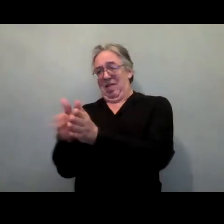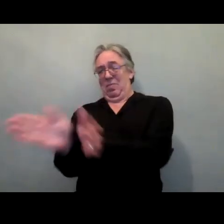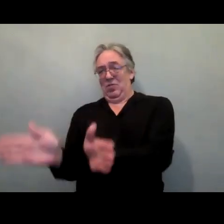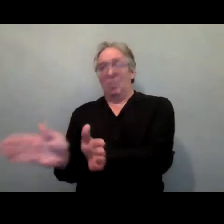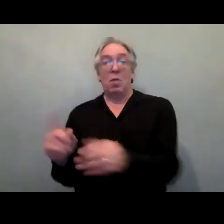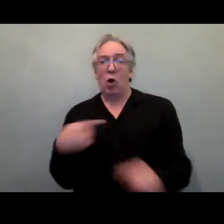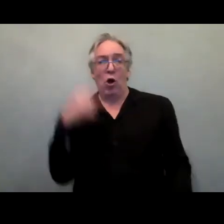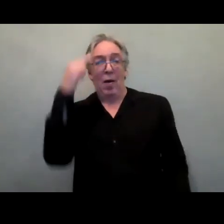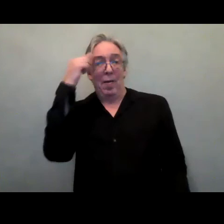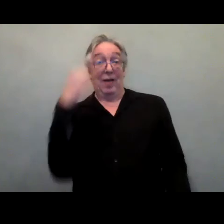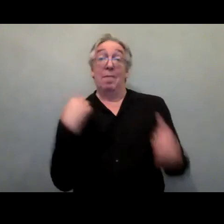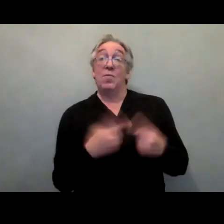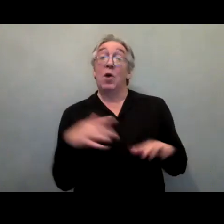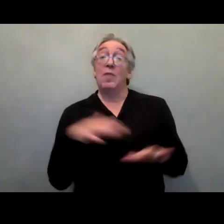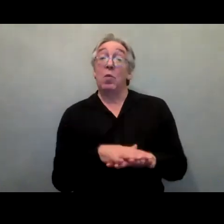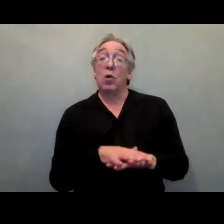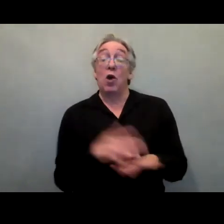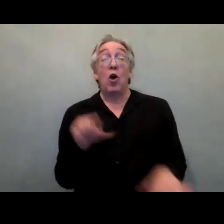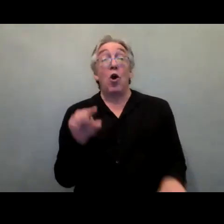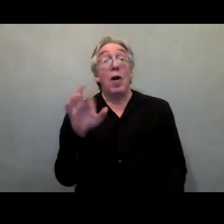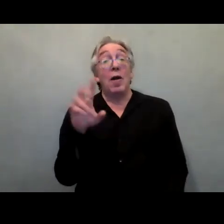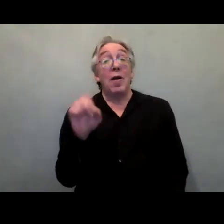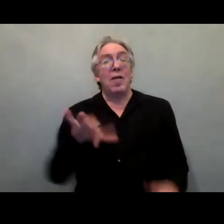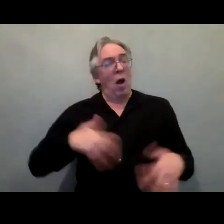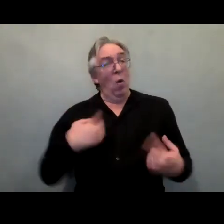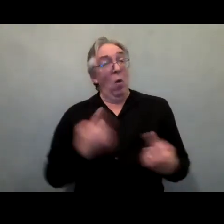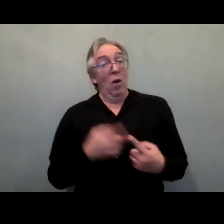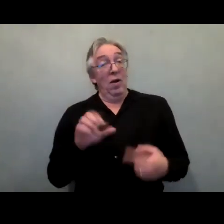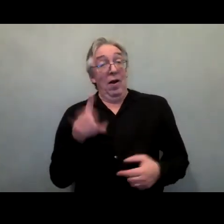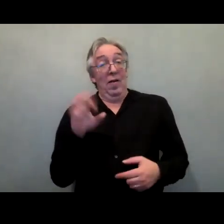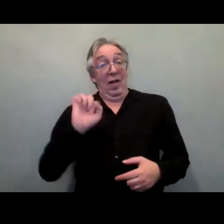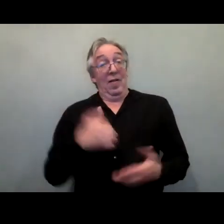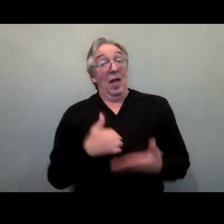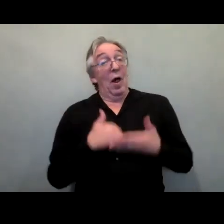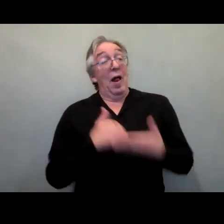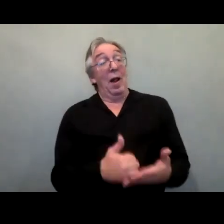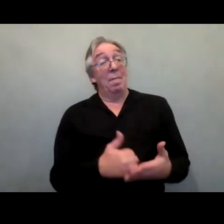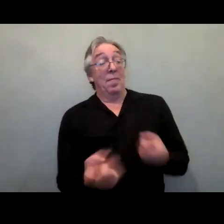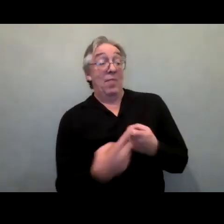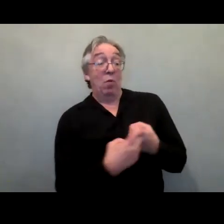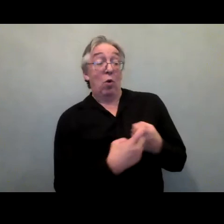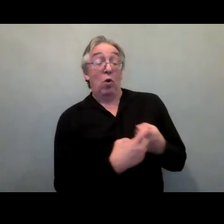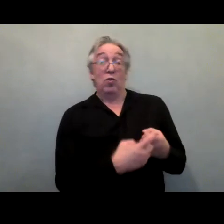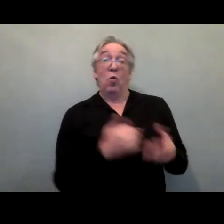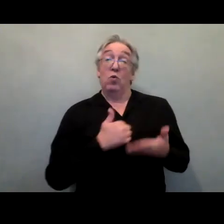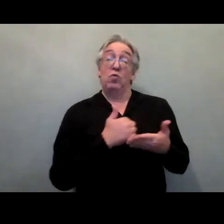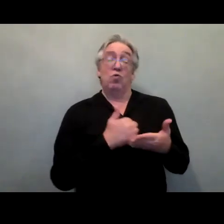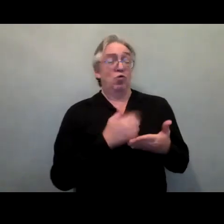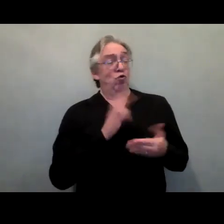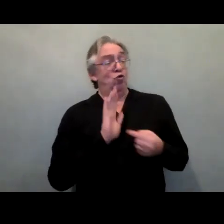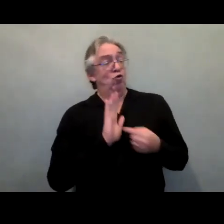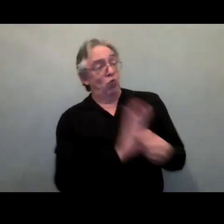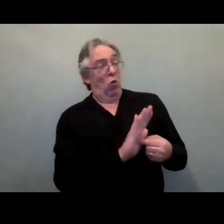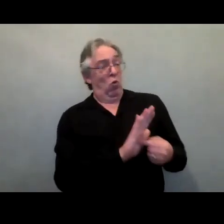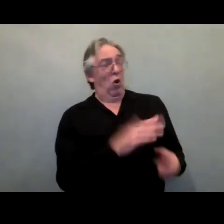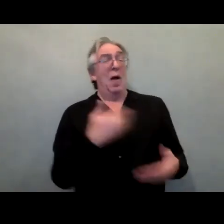about the network, how can GLAAD make it easier for members to articulate the business and ethical rationale for disability inclusive